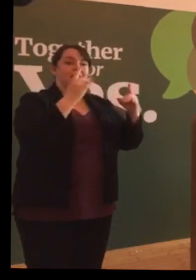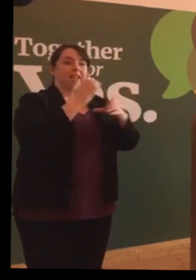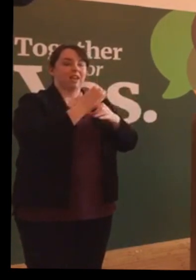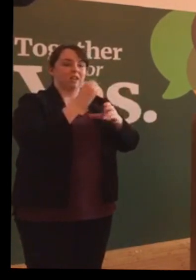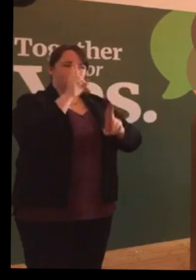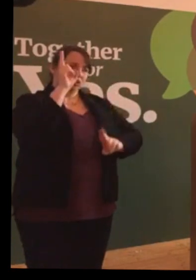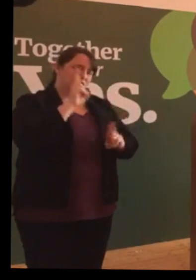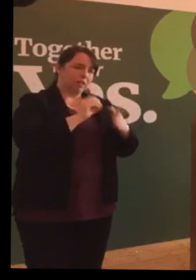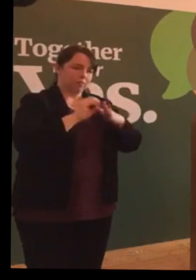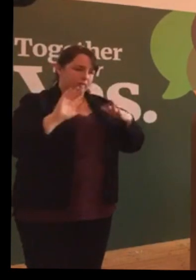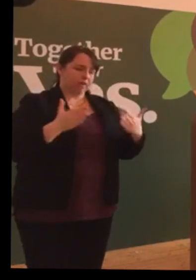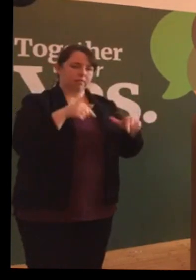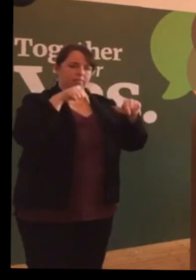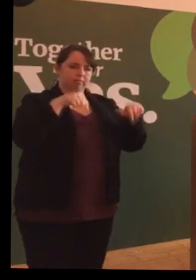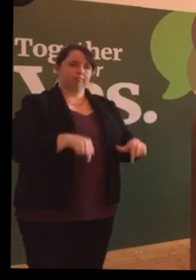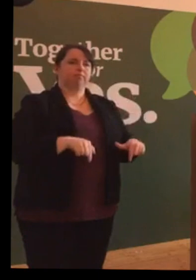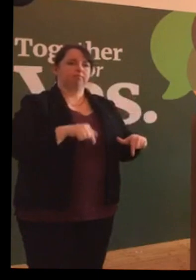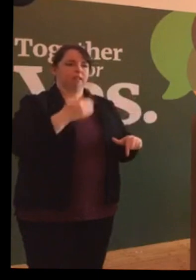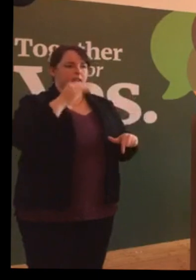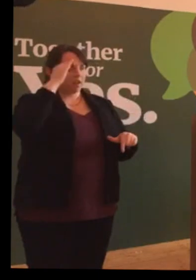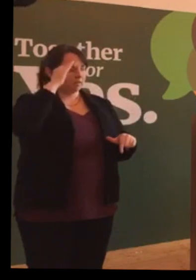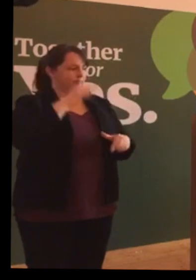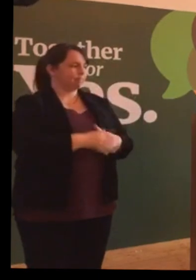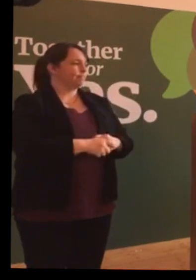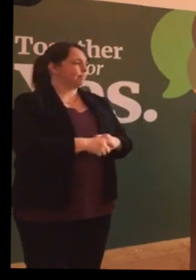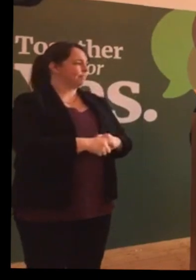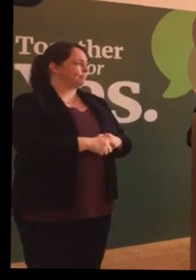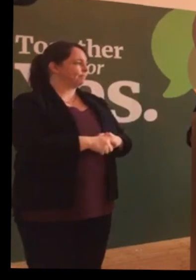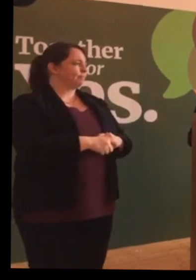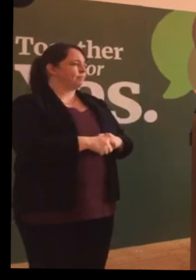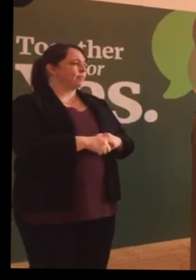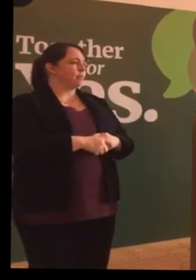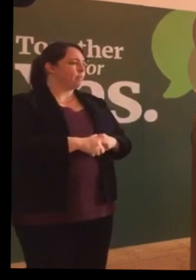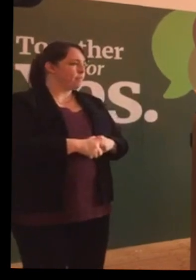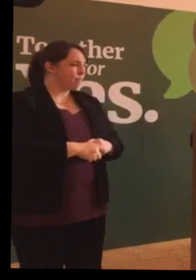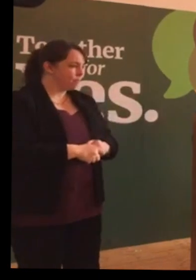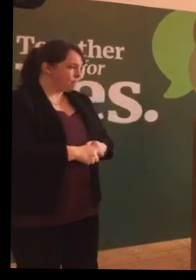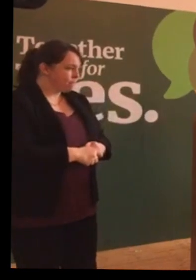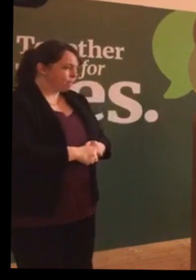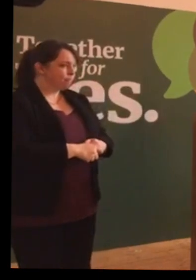to them closer to home. I'd like to invite the Nile to the stage. Thank you.